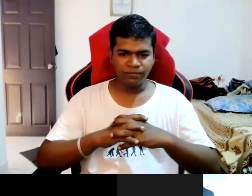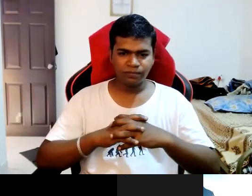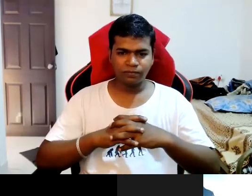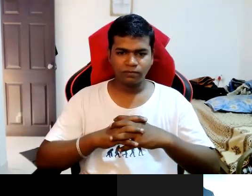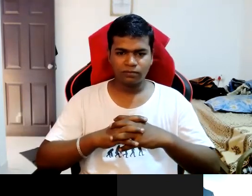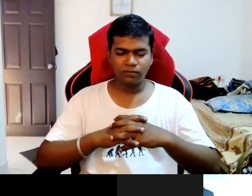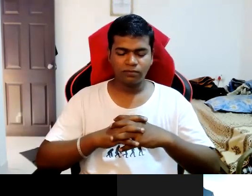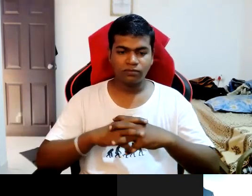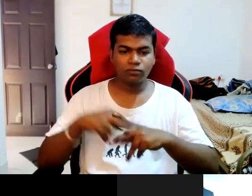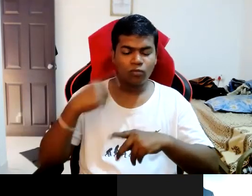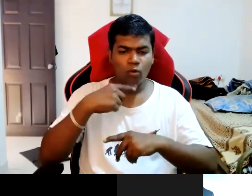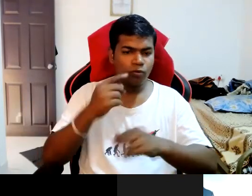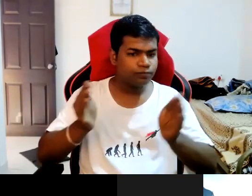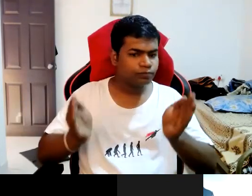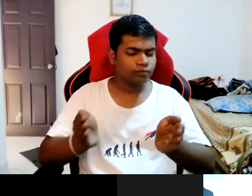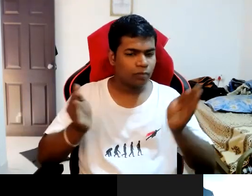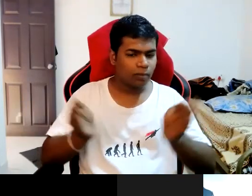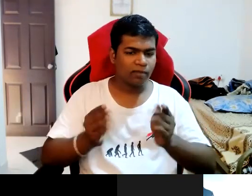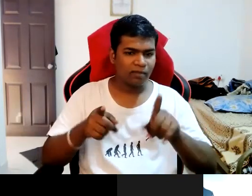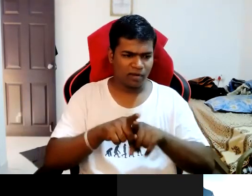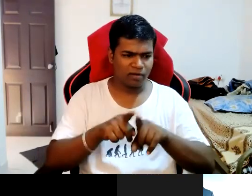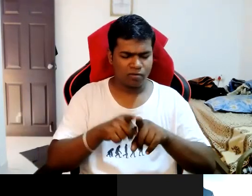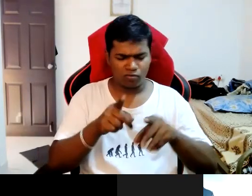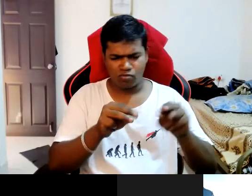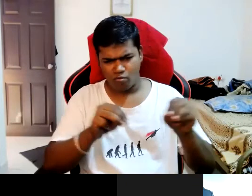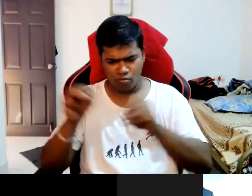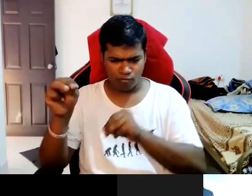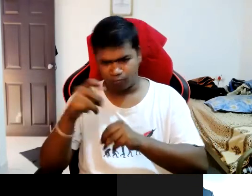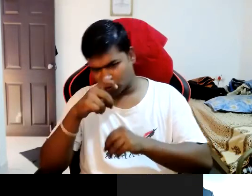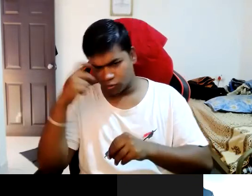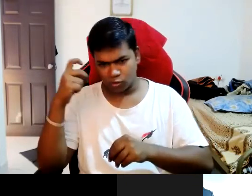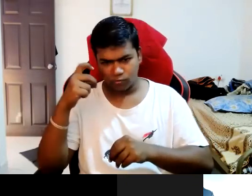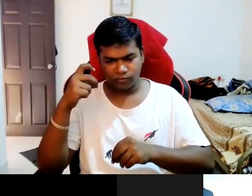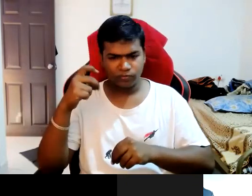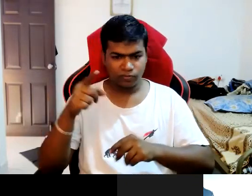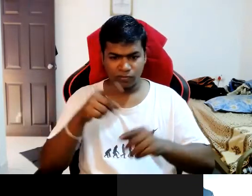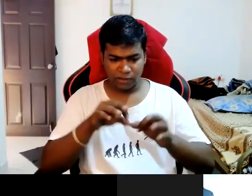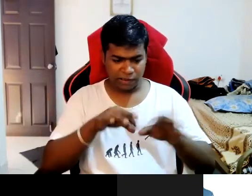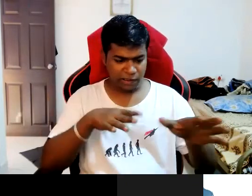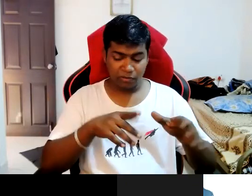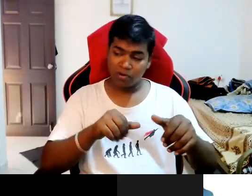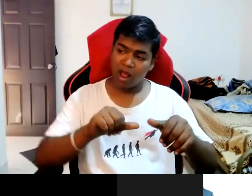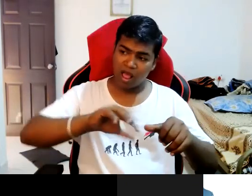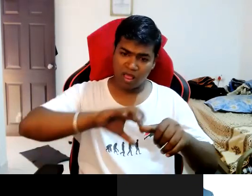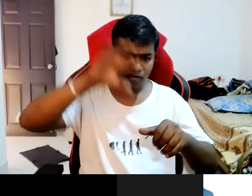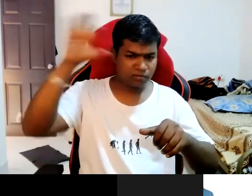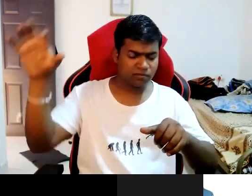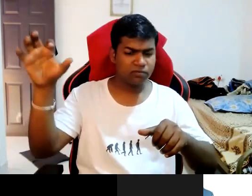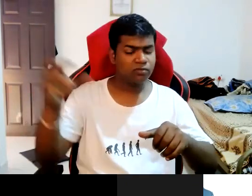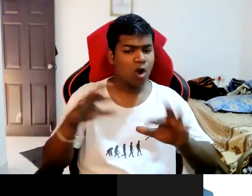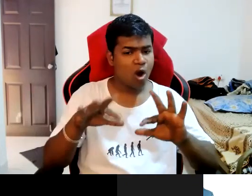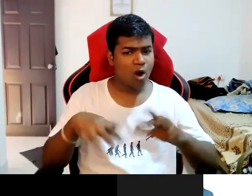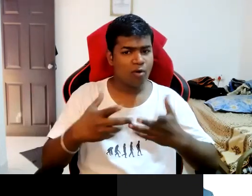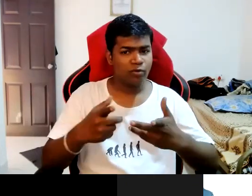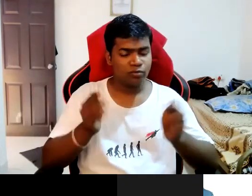who encouraged you to get out of your comfort zone and actually pick up a job which is not even in your city and and how